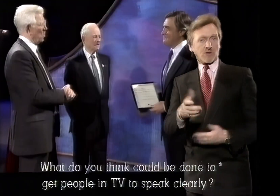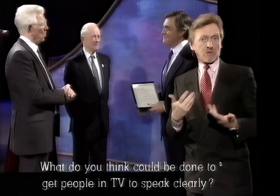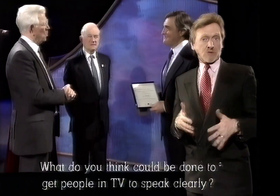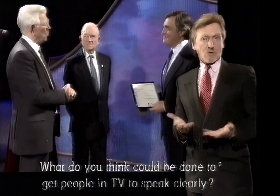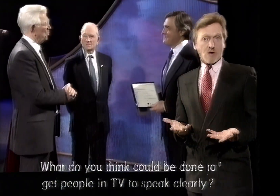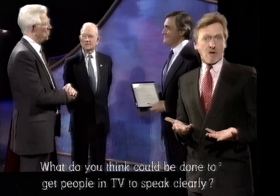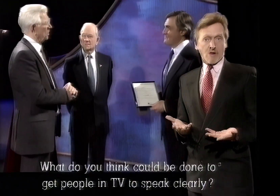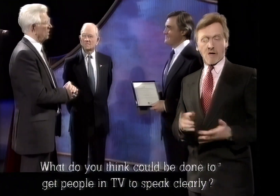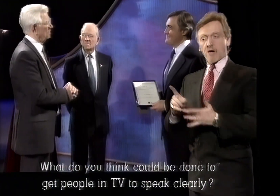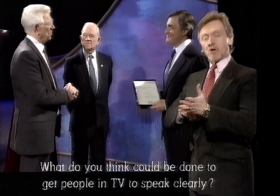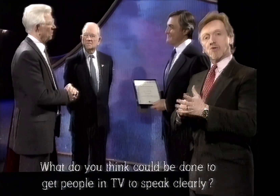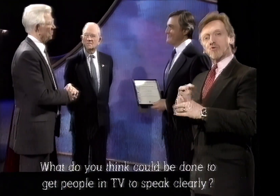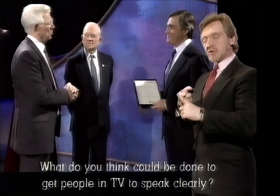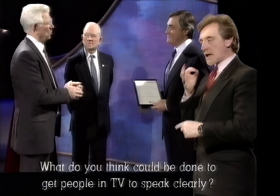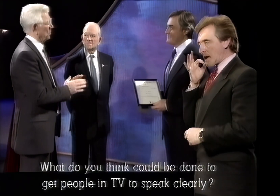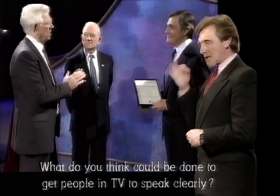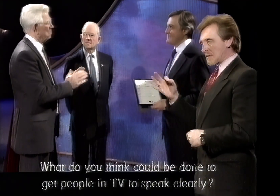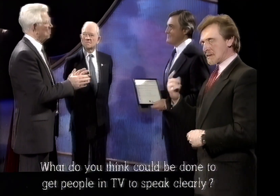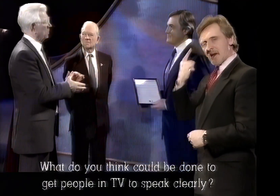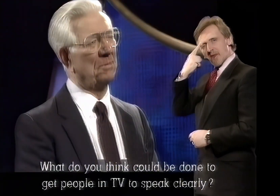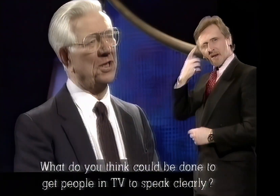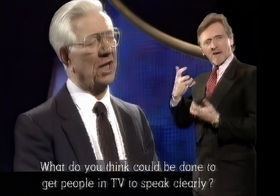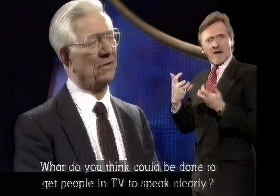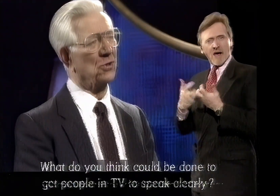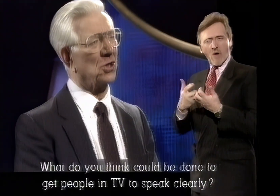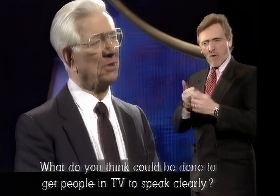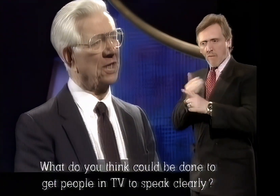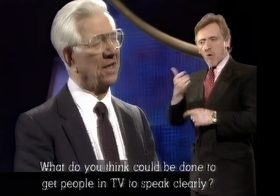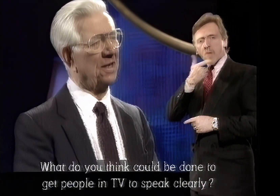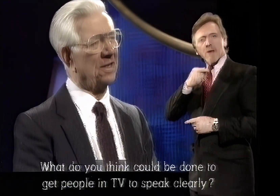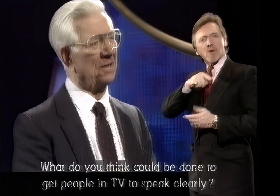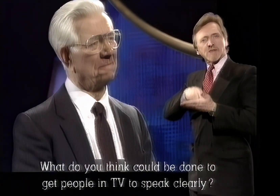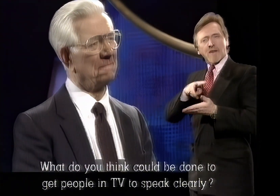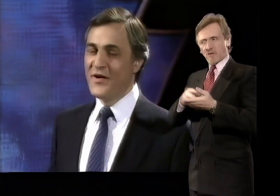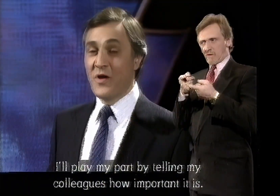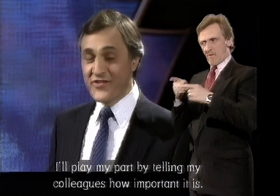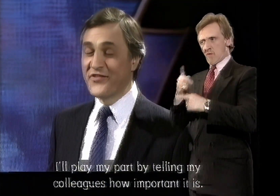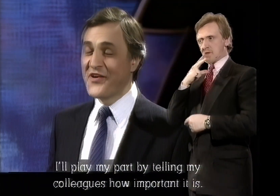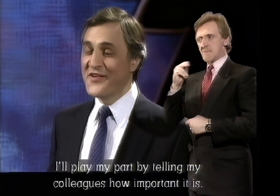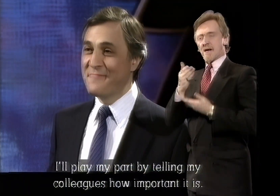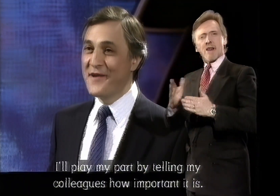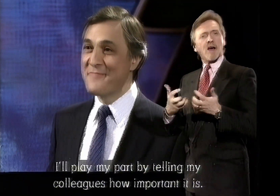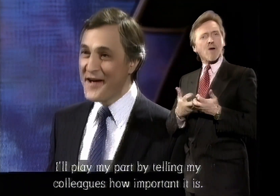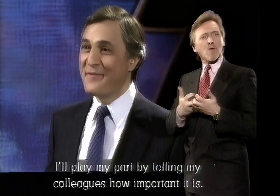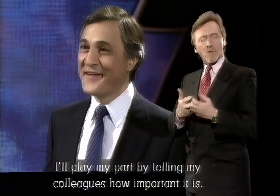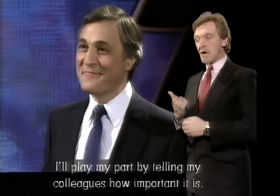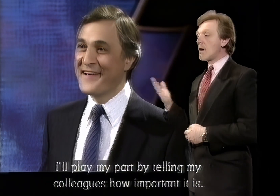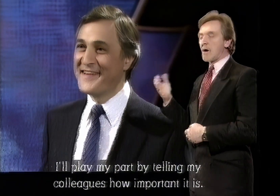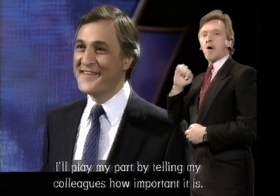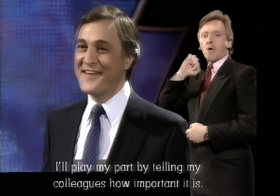What do you think can be done to get more people in television to speak clearly? Well, I shall certainly play my part by telling